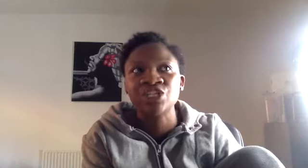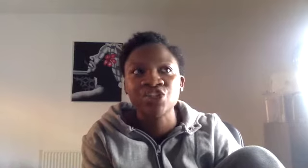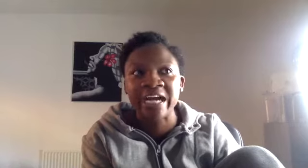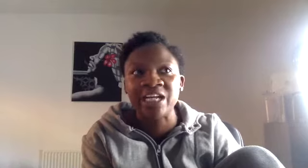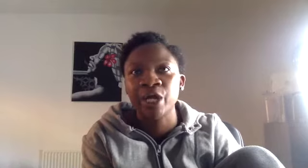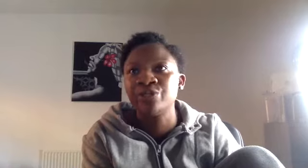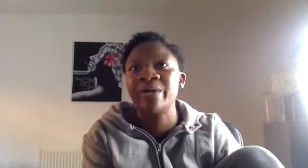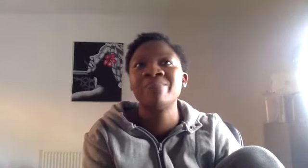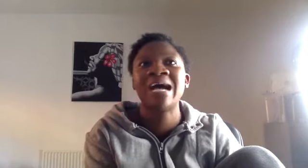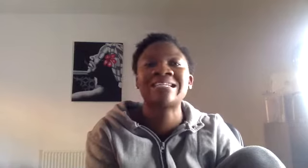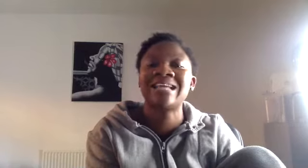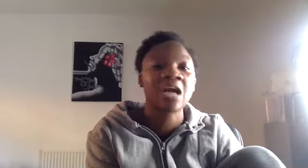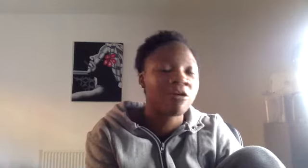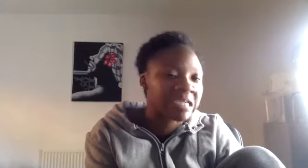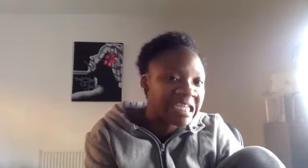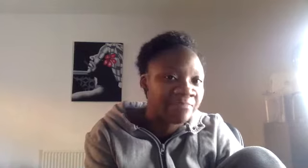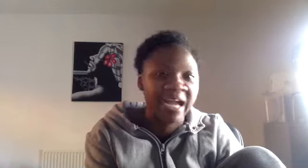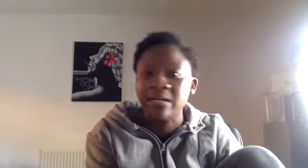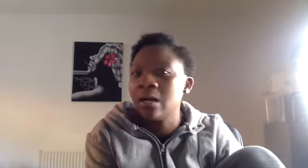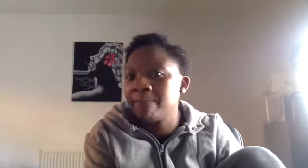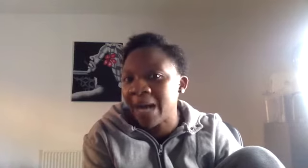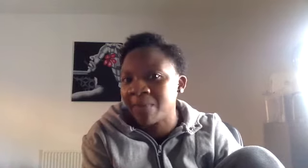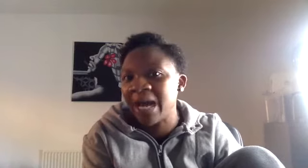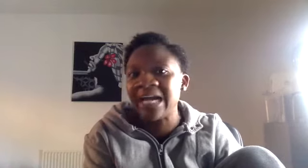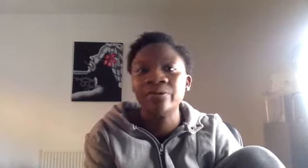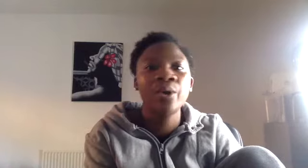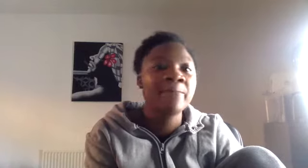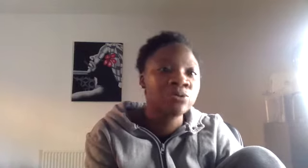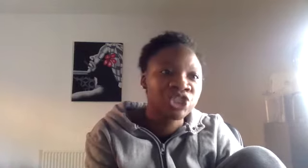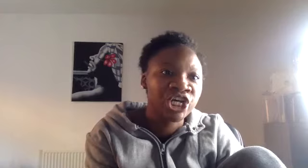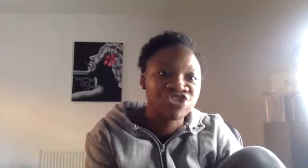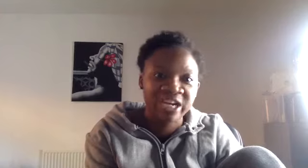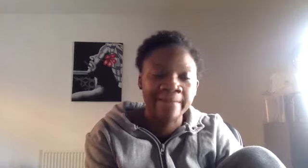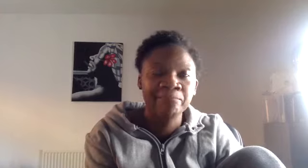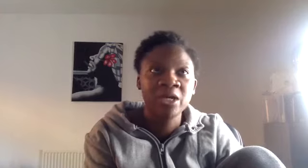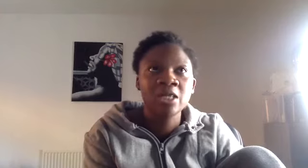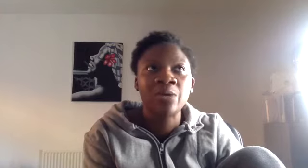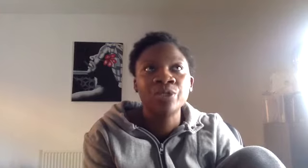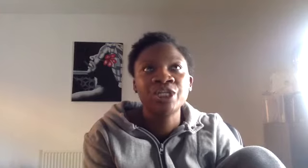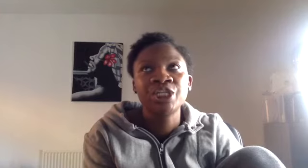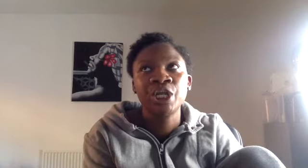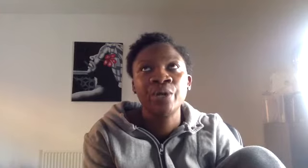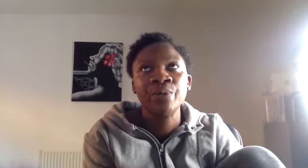training going to impact their current knee pain, back pain, post-surgery? They wanted to know